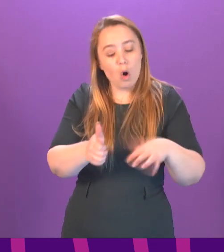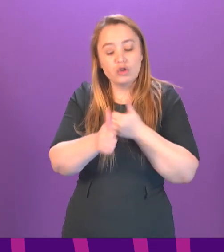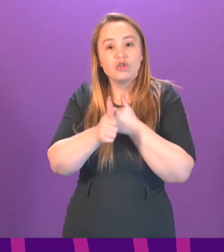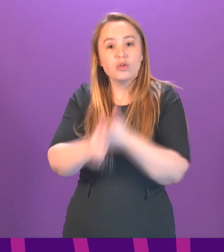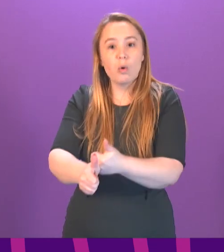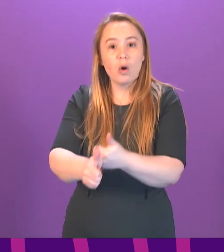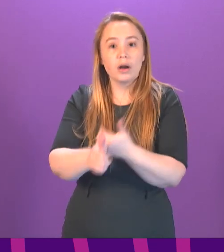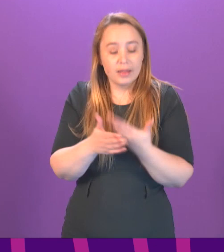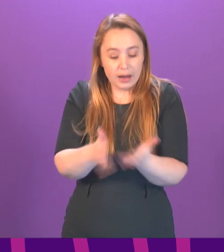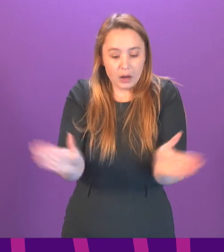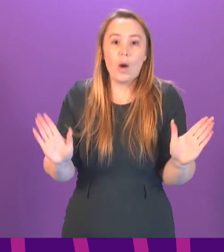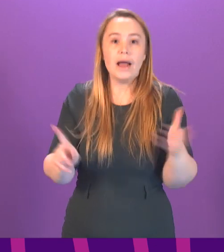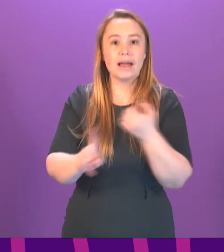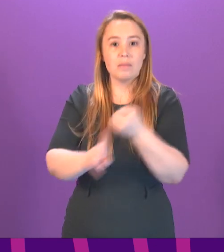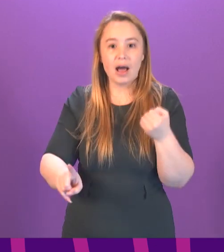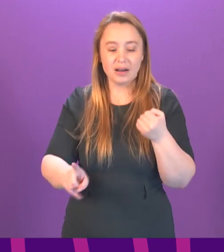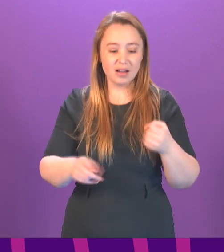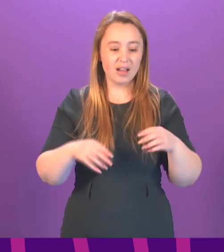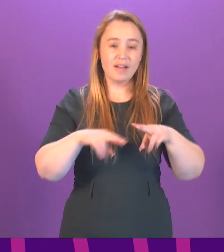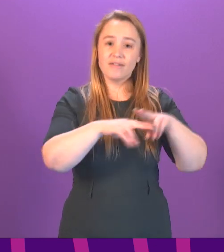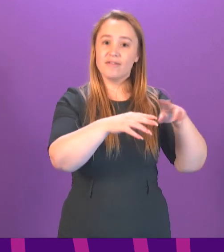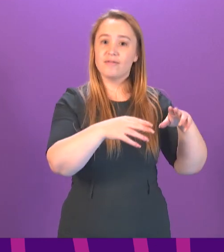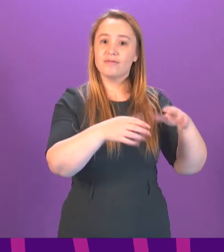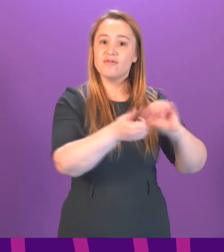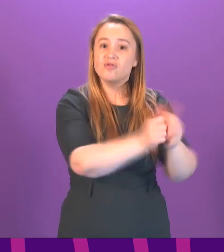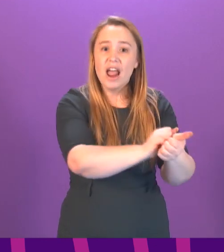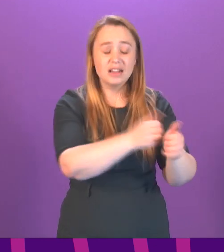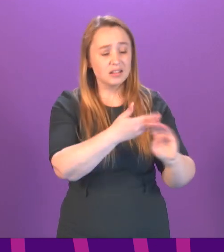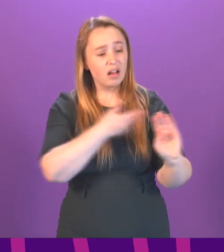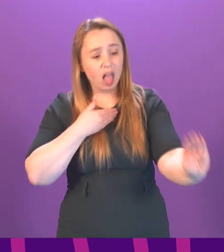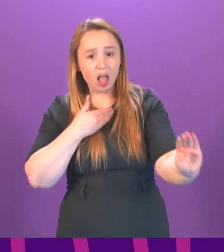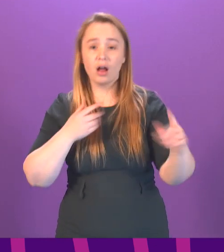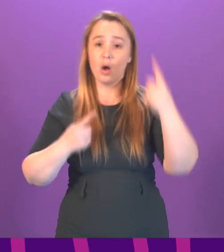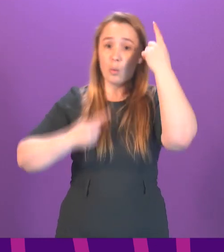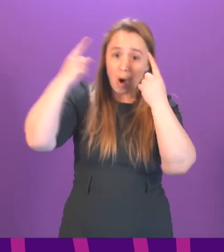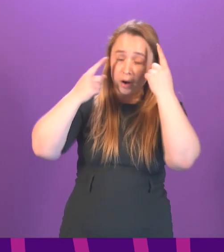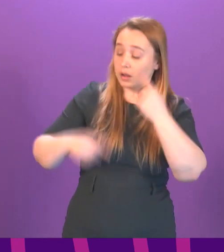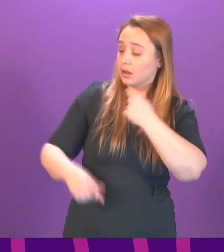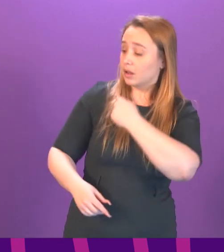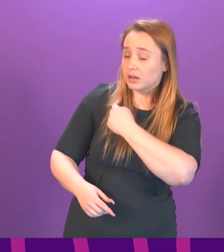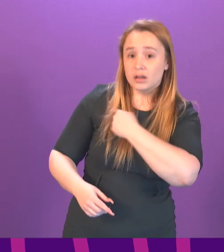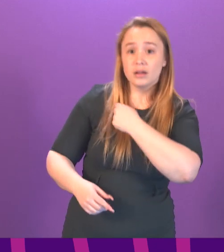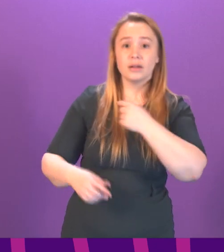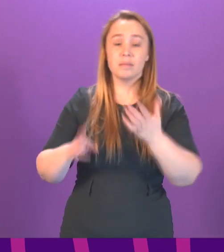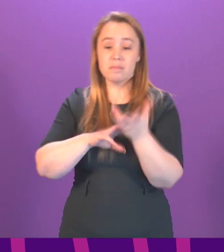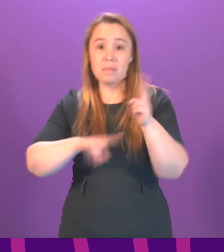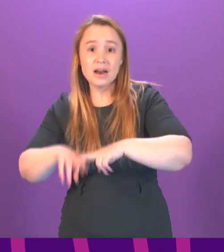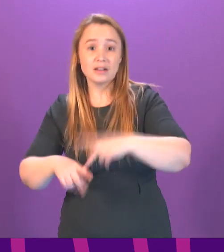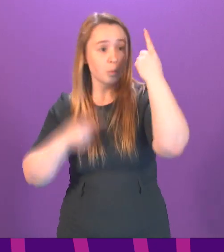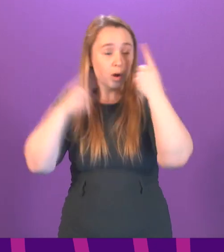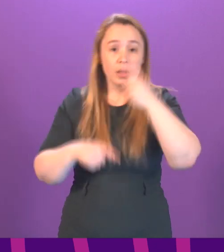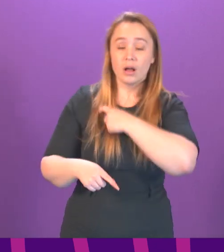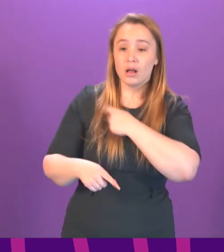the wider impacts of this, the separation from their friends, the worry and anxiety that COVID has brought to their parents, no doubt, and to them